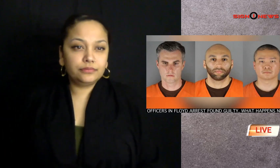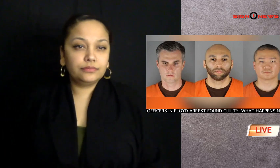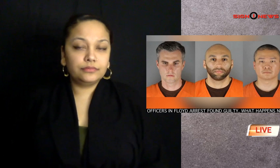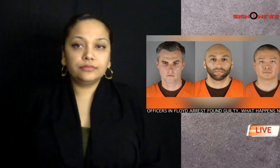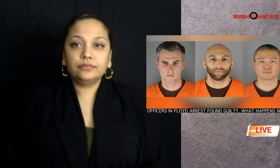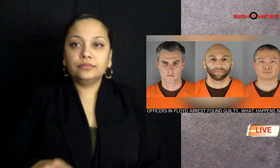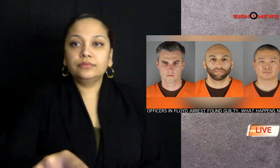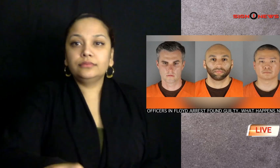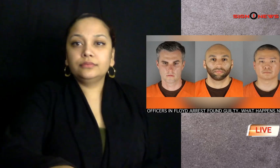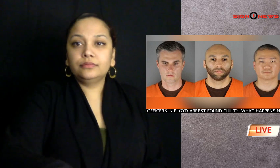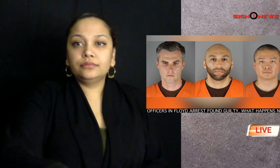not guilty